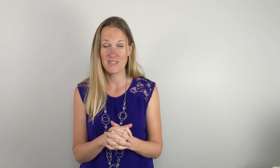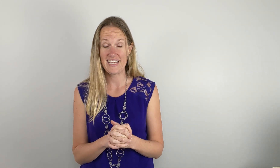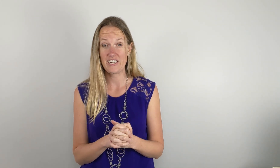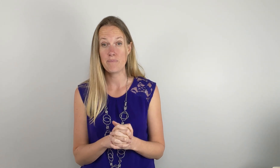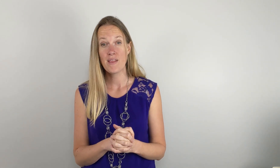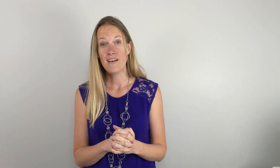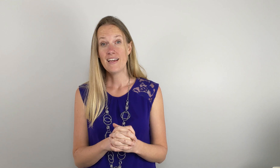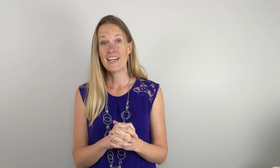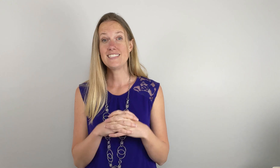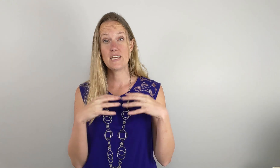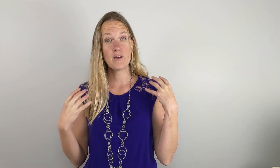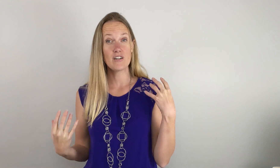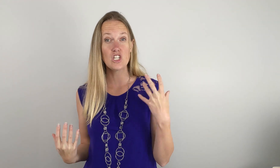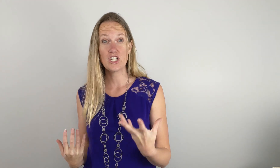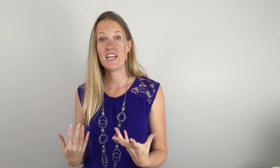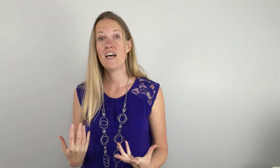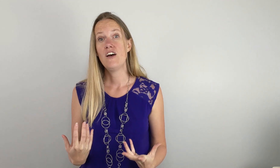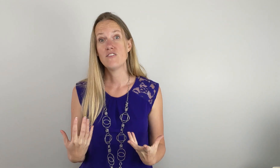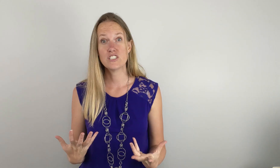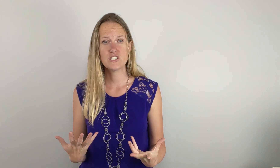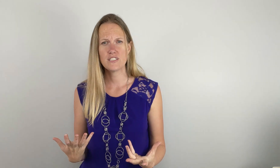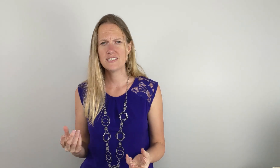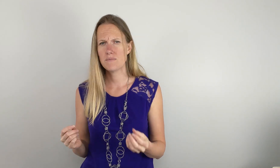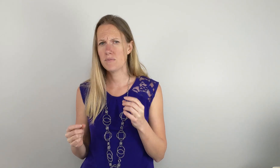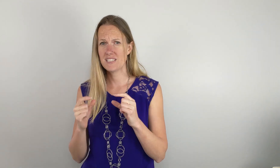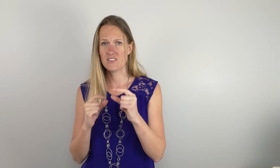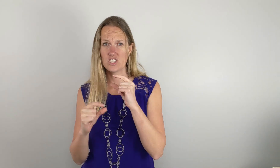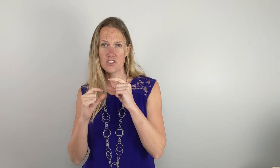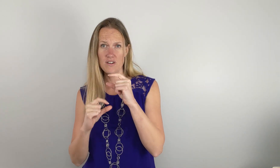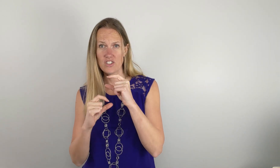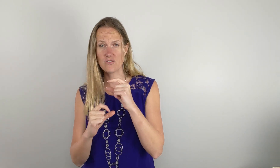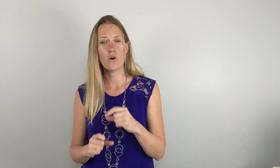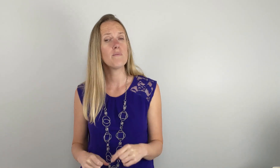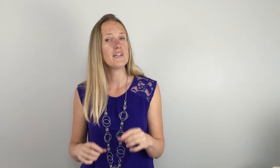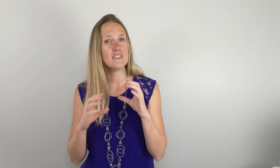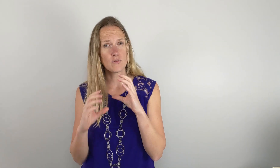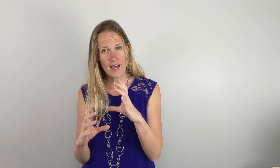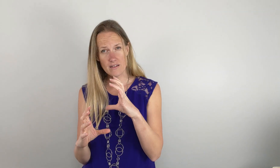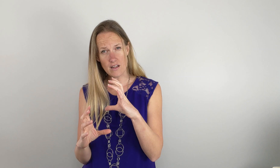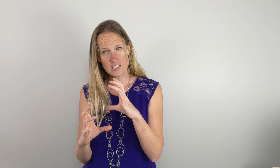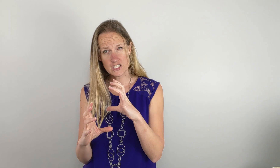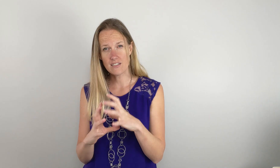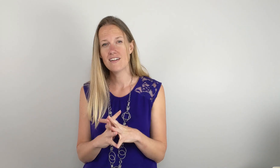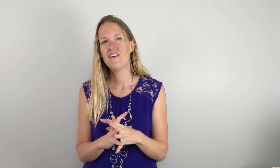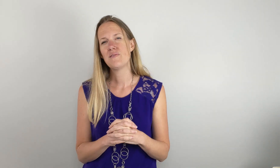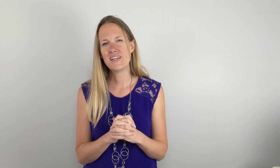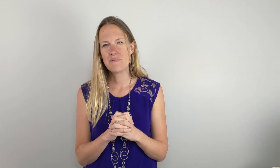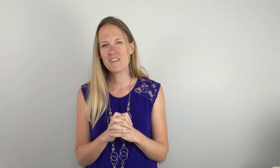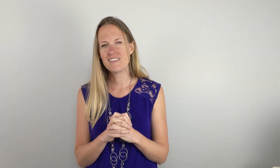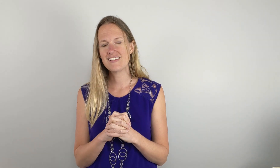one later. Hey today we are learning verse three. Some people say it's verse three and verse four but it is a rather large chunk right in the middle of the